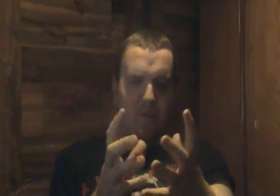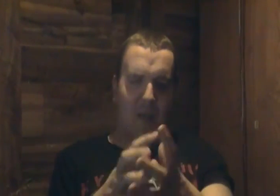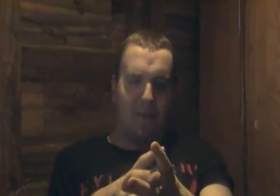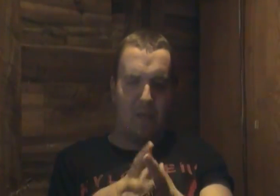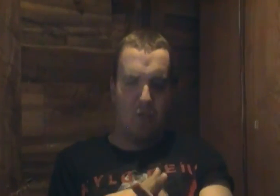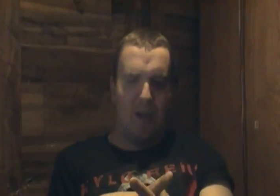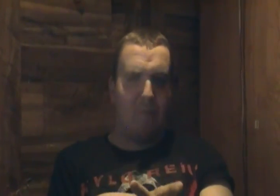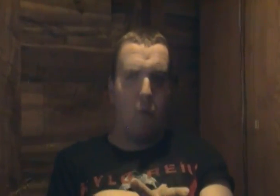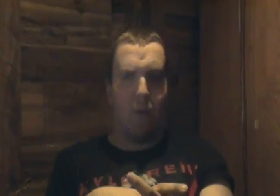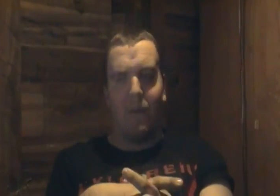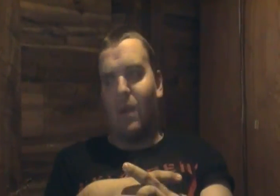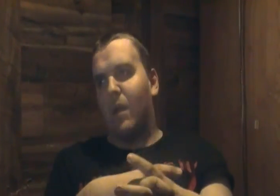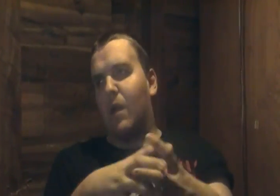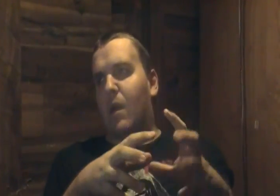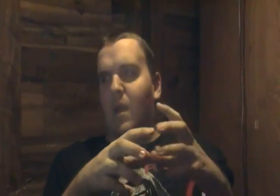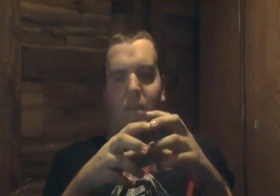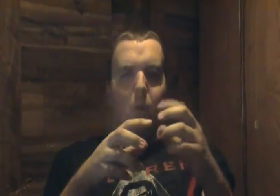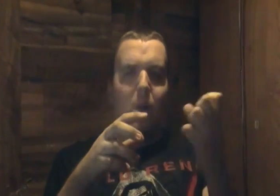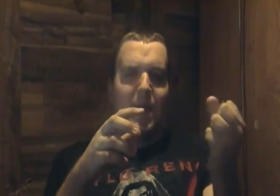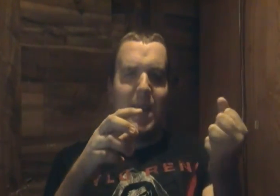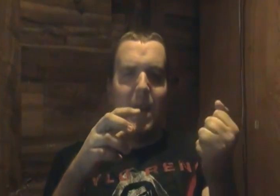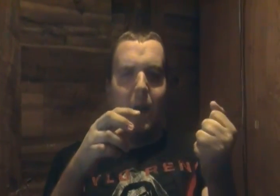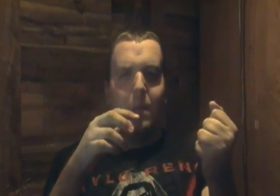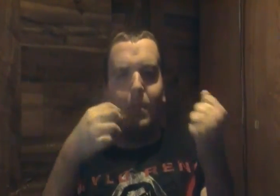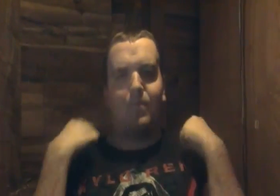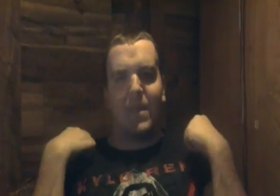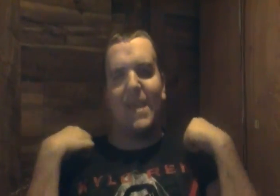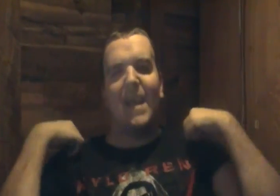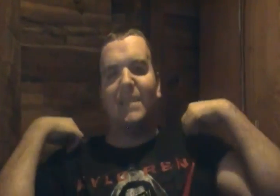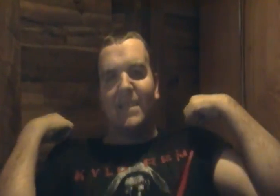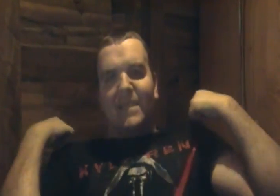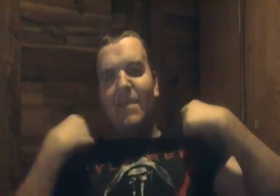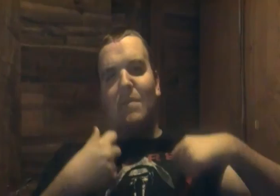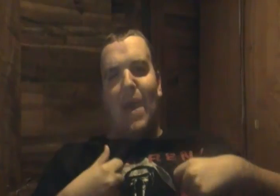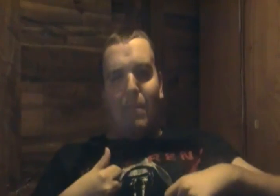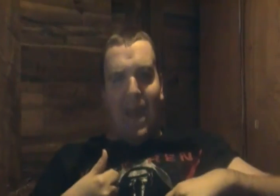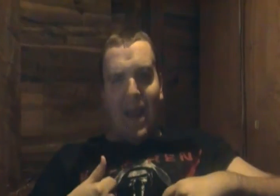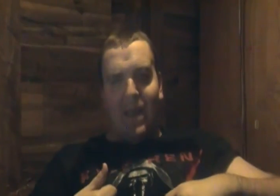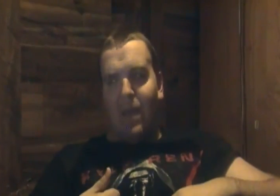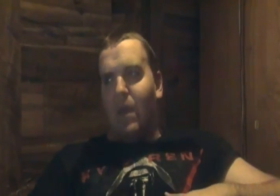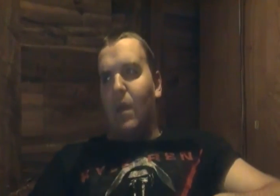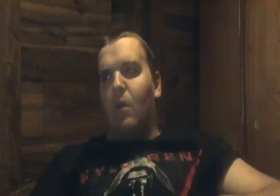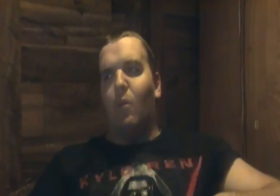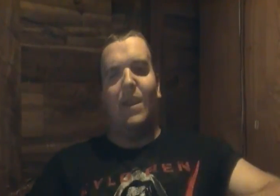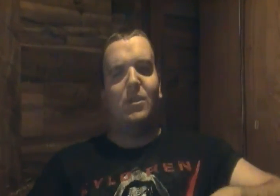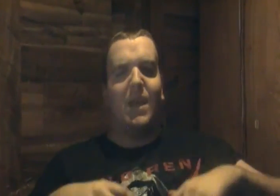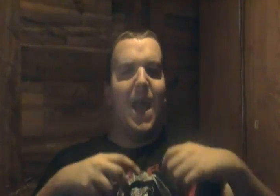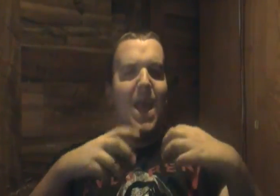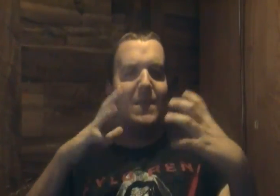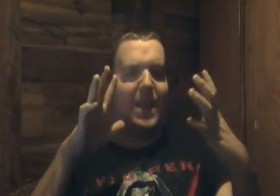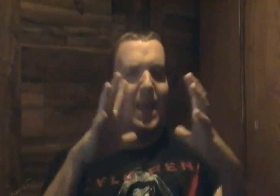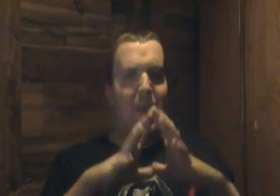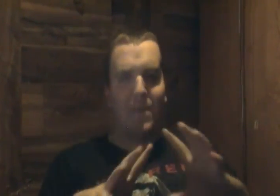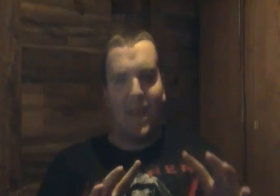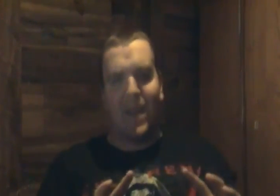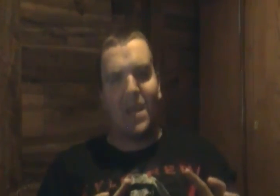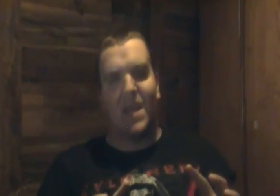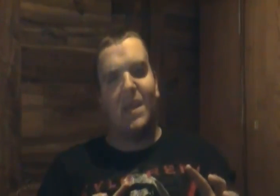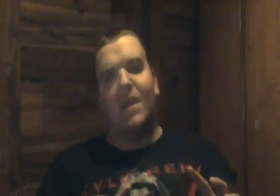on top of this trap door noah he um he has a safety backpack which has like everything they need